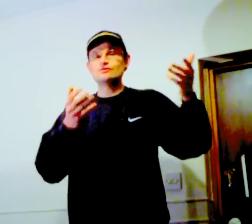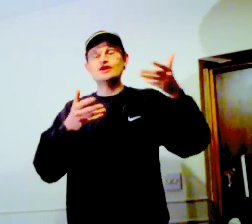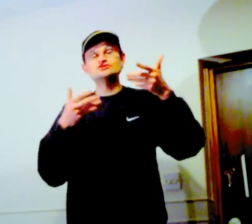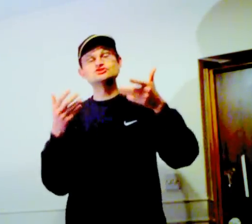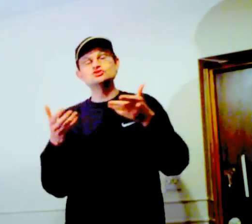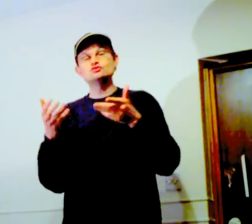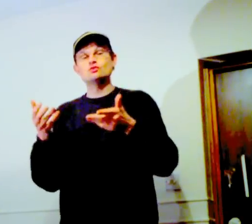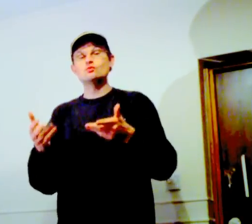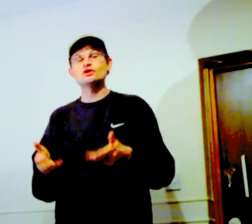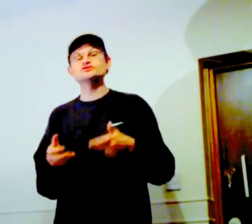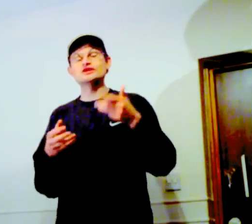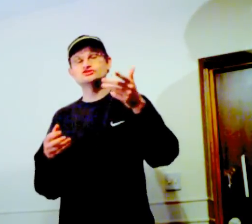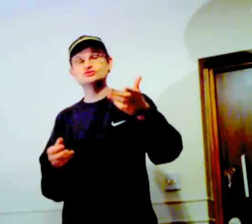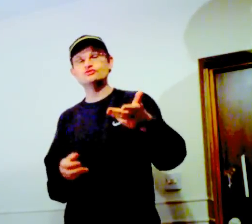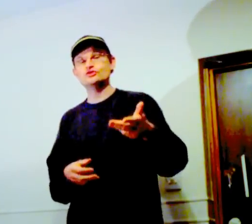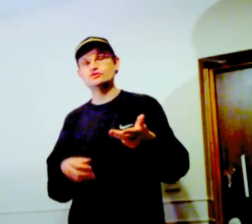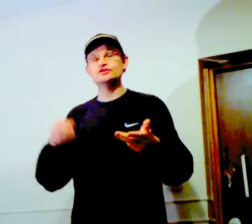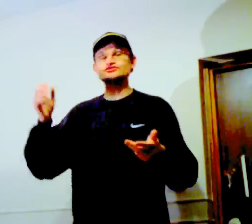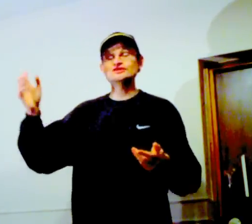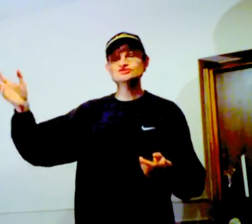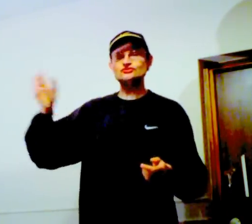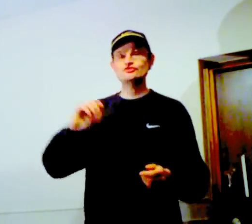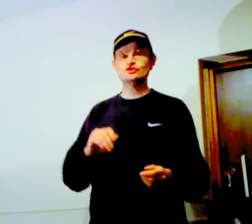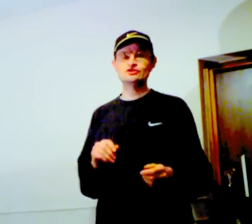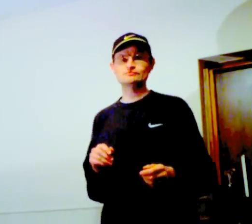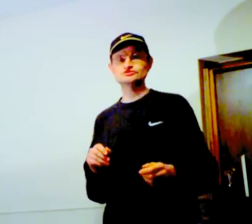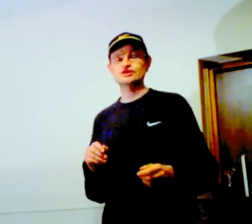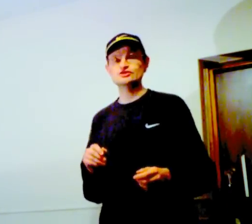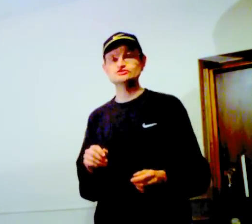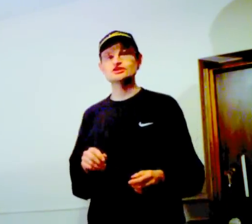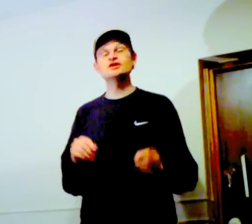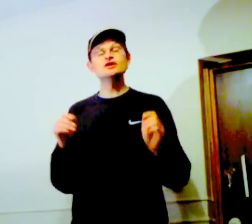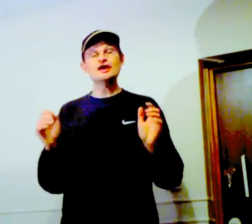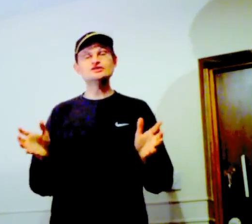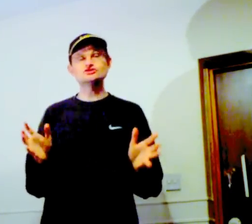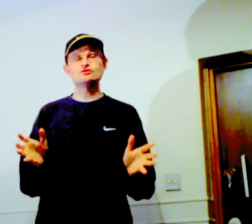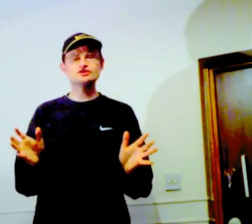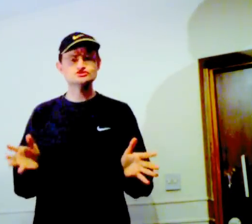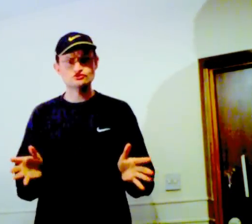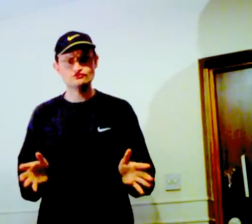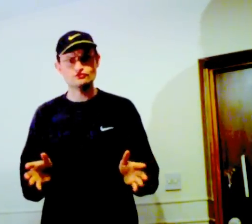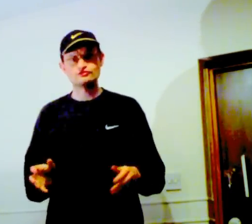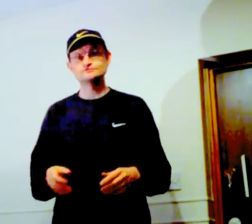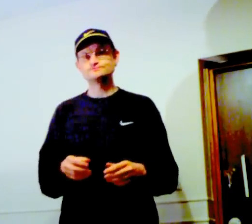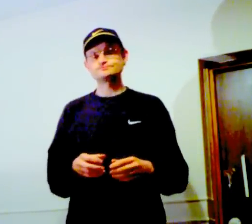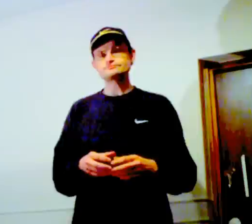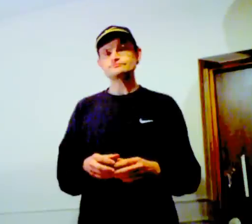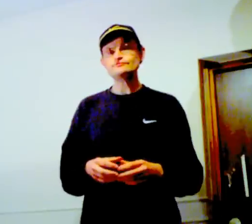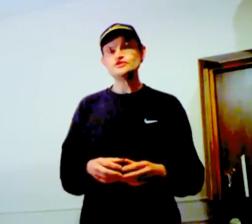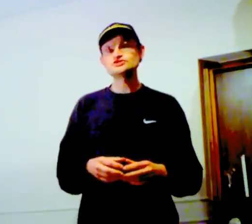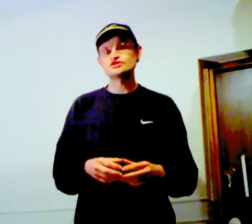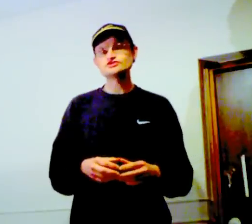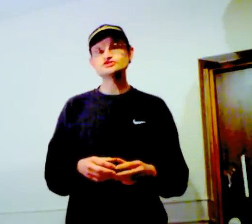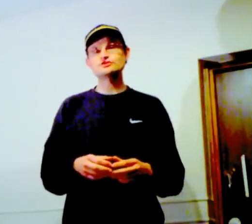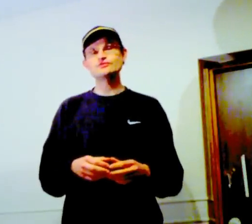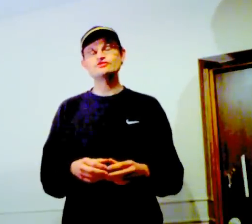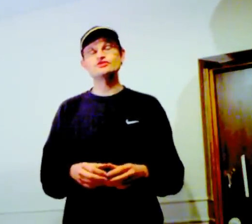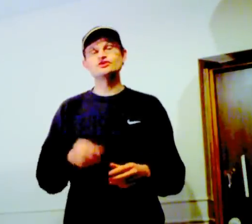apply it to words and to the audience and to the arguments they're using and so on and so forth. So this is something that